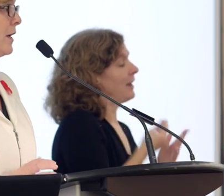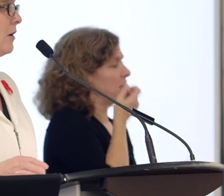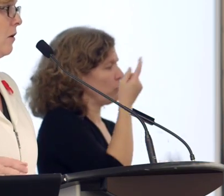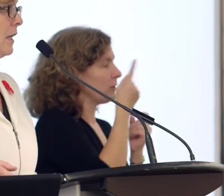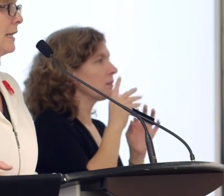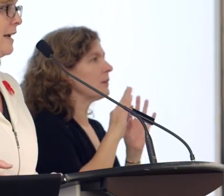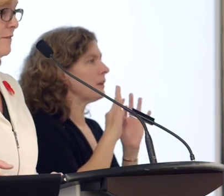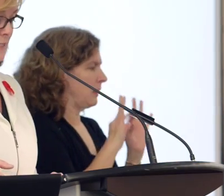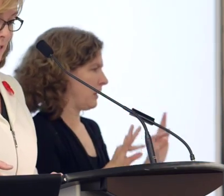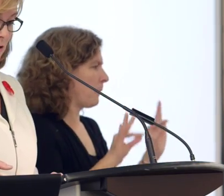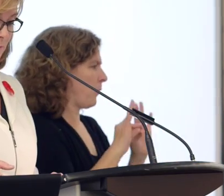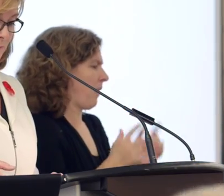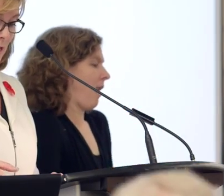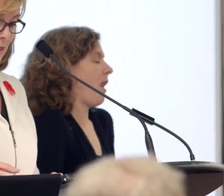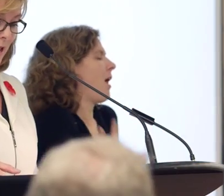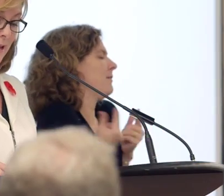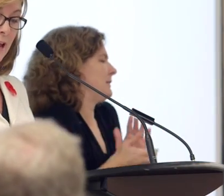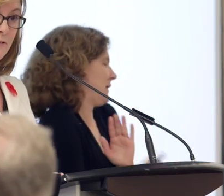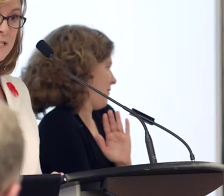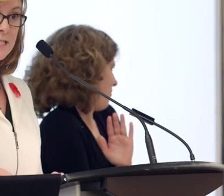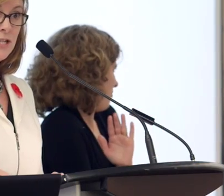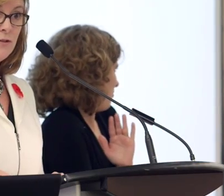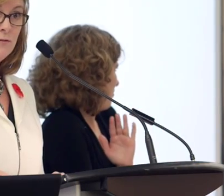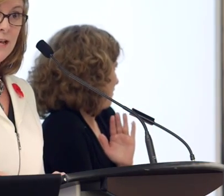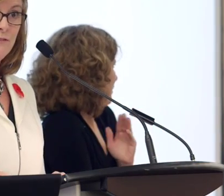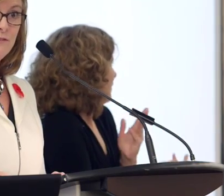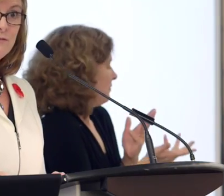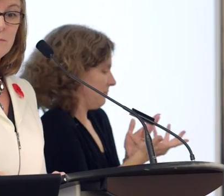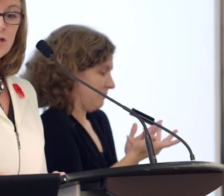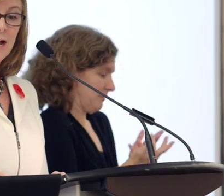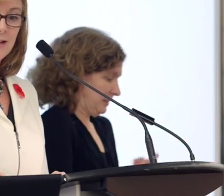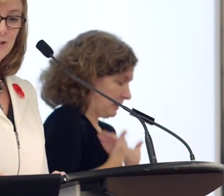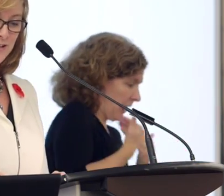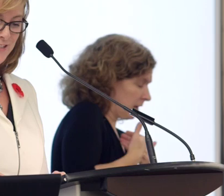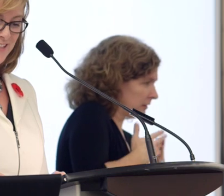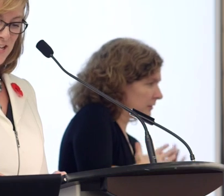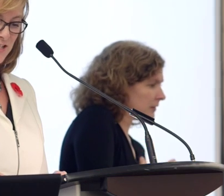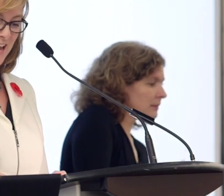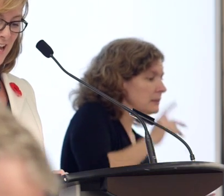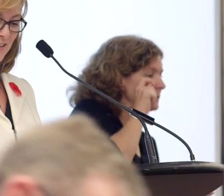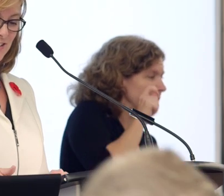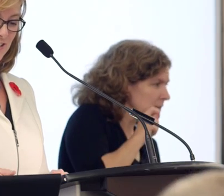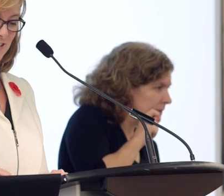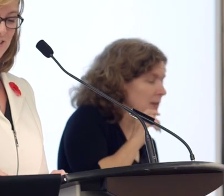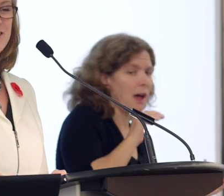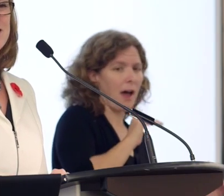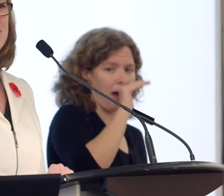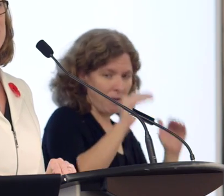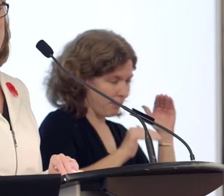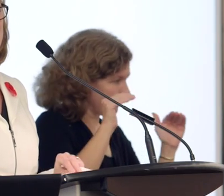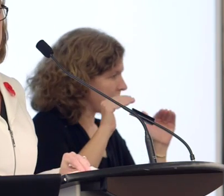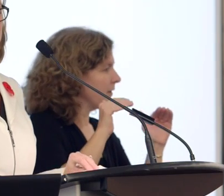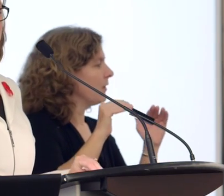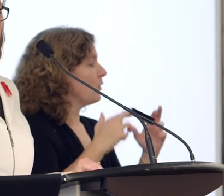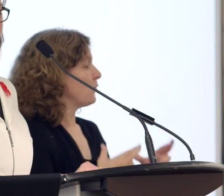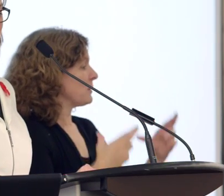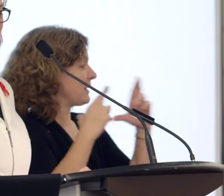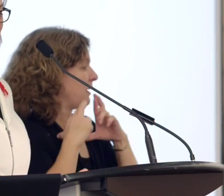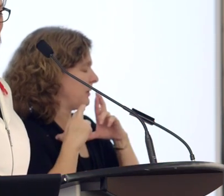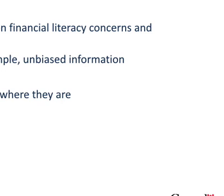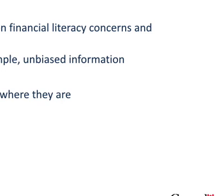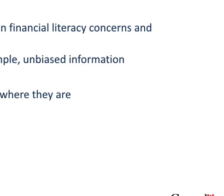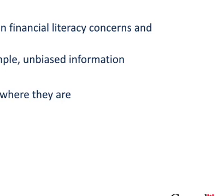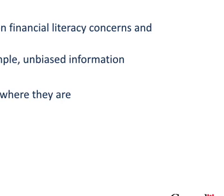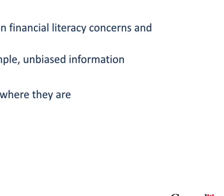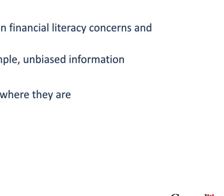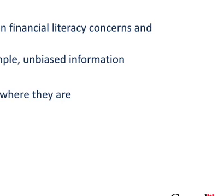is a critical life skill at every stage of life, from childhood to adulthood to the retirement years.